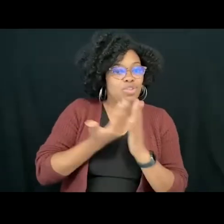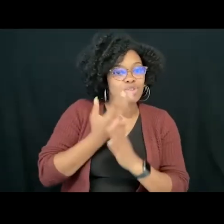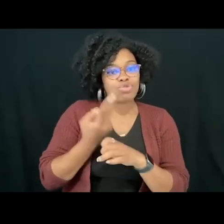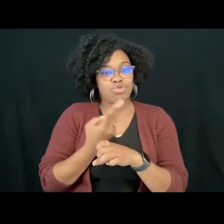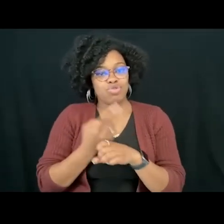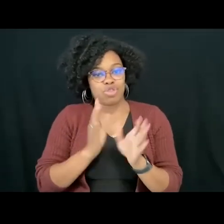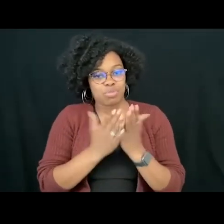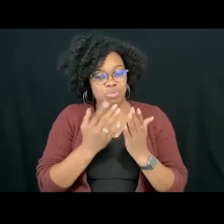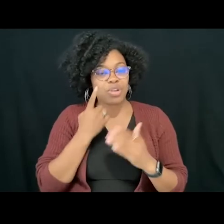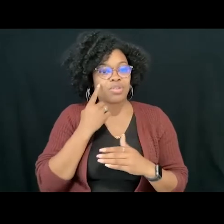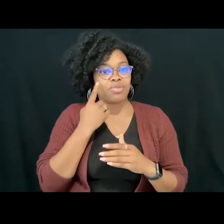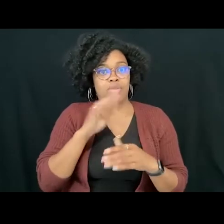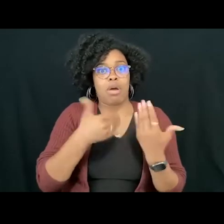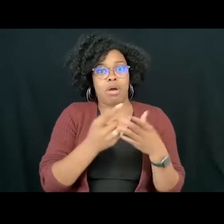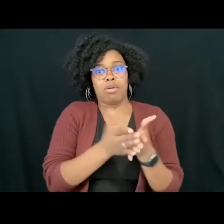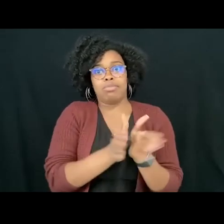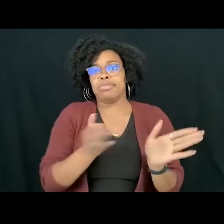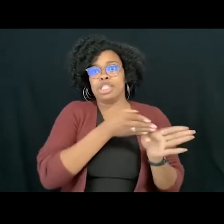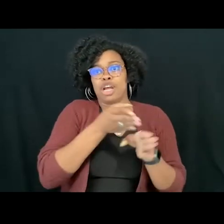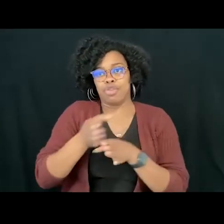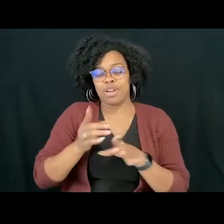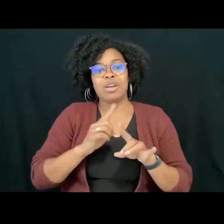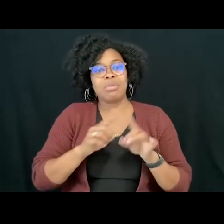minority voices. Now onto the main event.